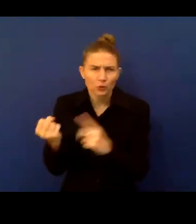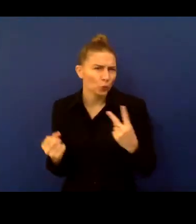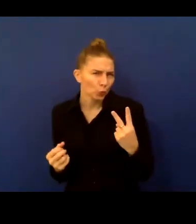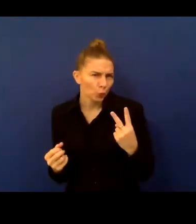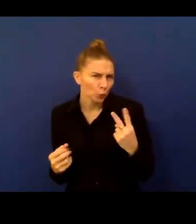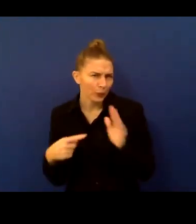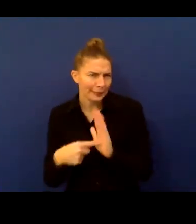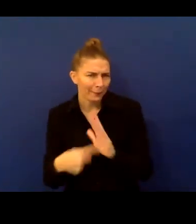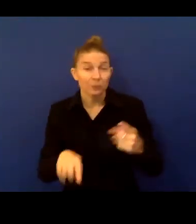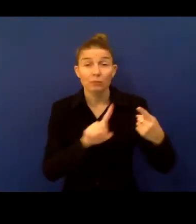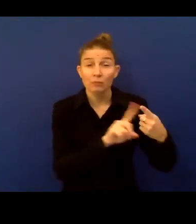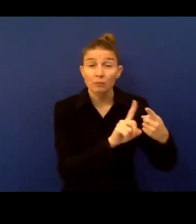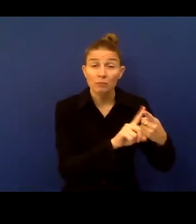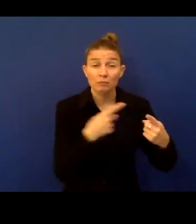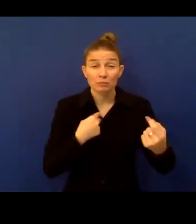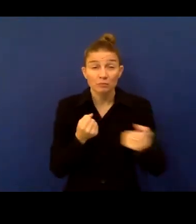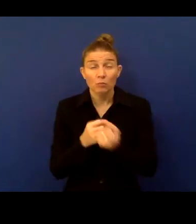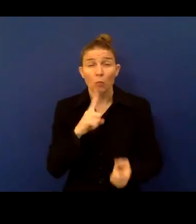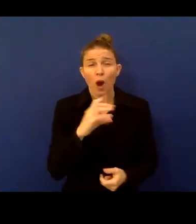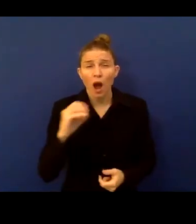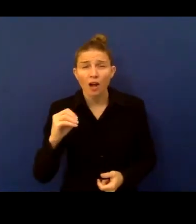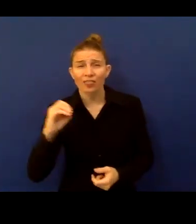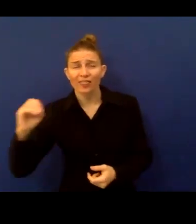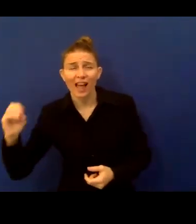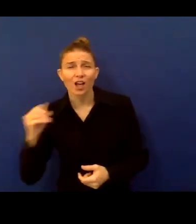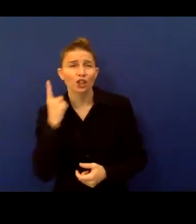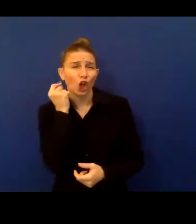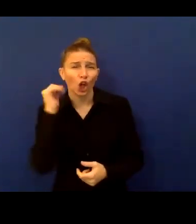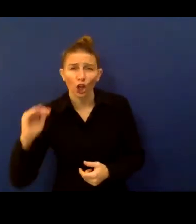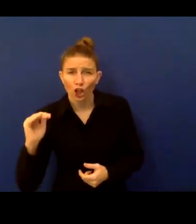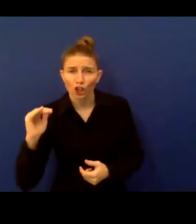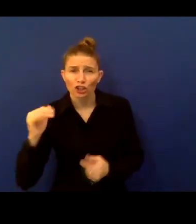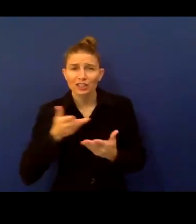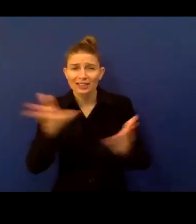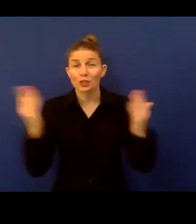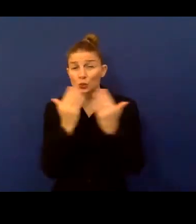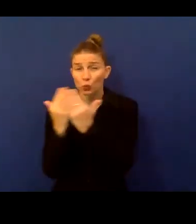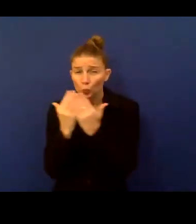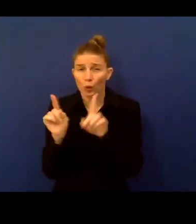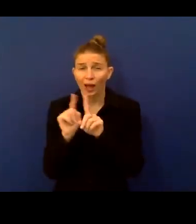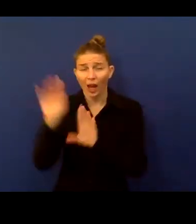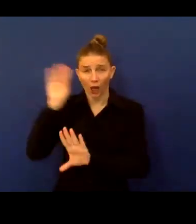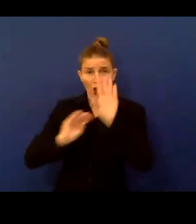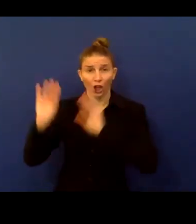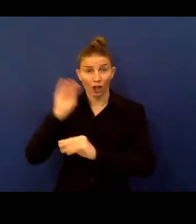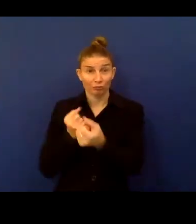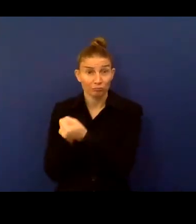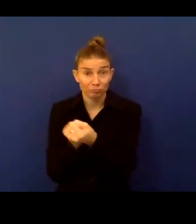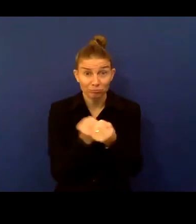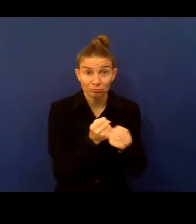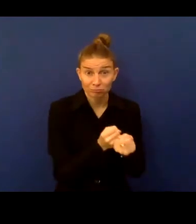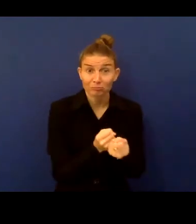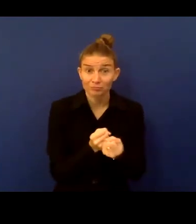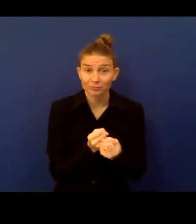supporting over 100,000 girls with disabilities disabilities in school and learning. And that's part of our